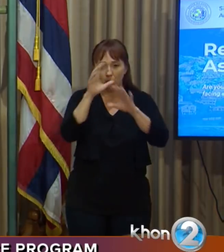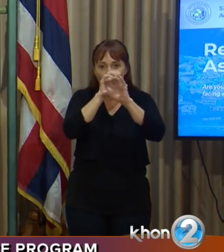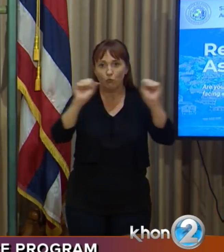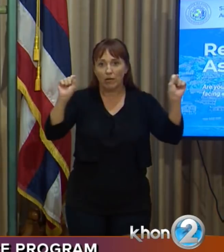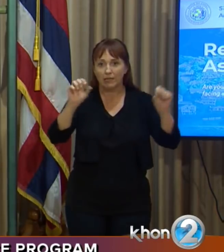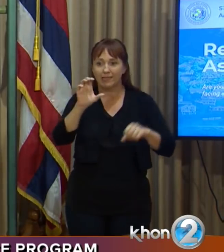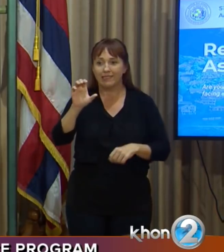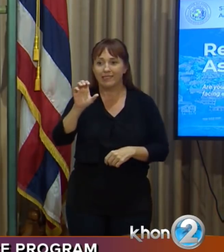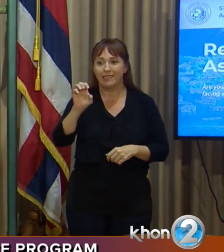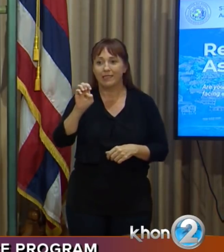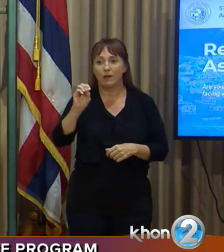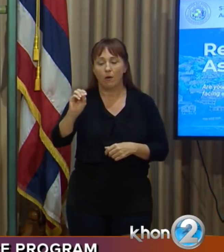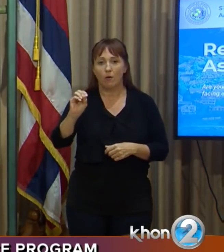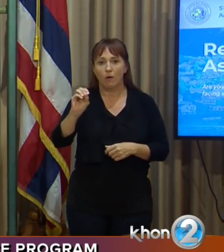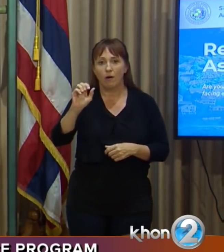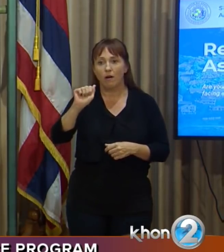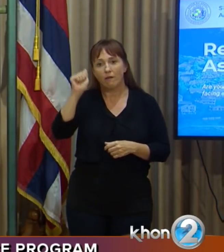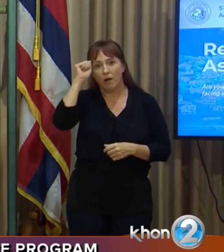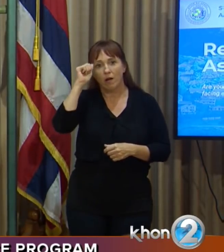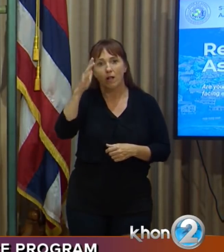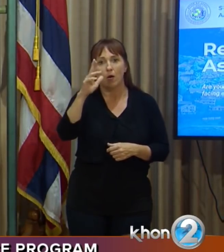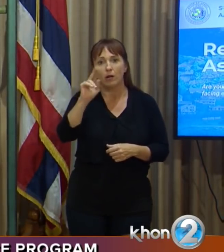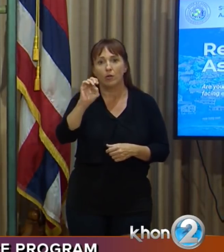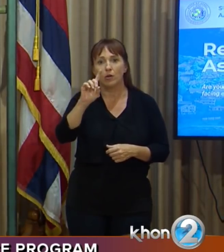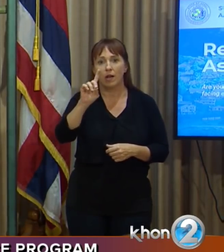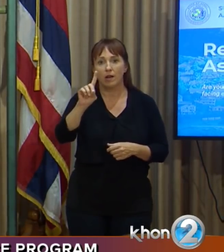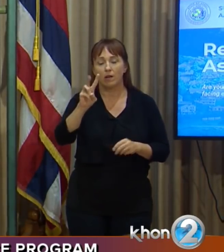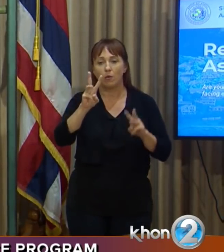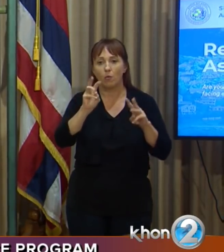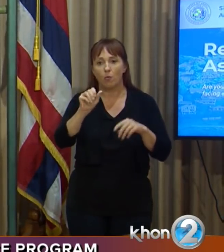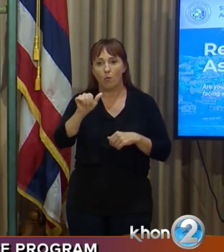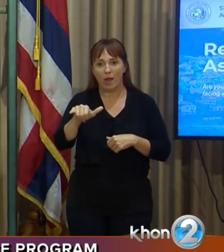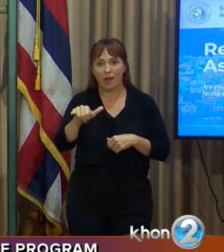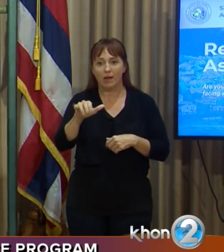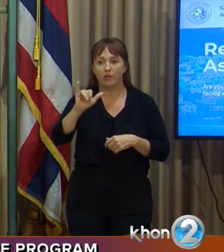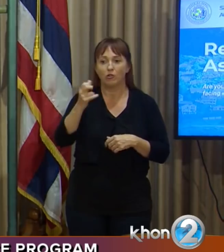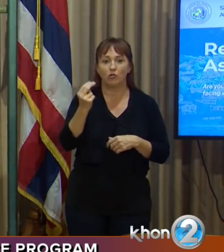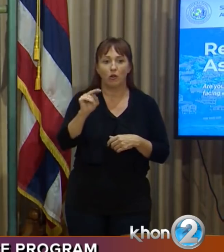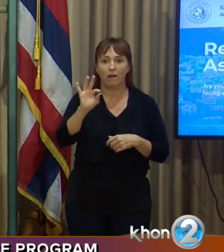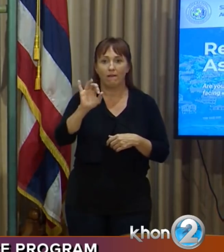President and CEO of Aloha United Way, John Fink.